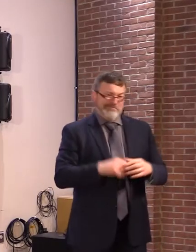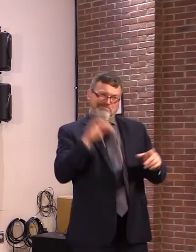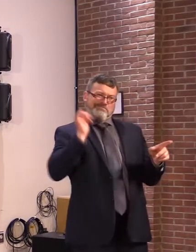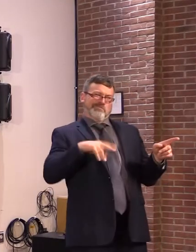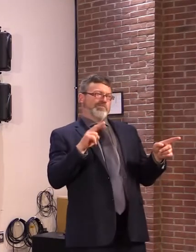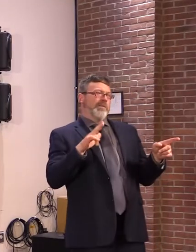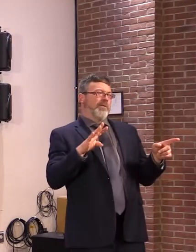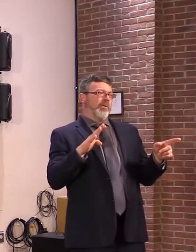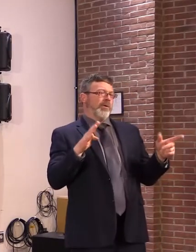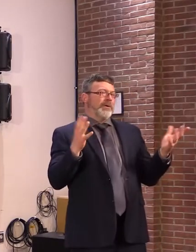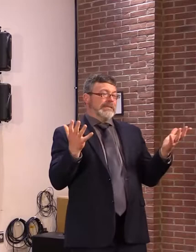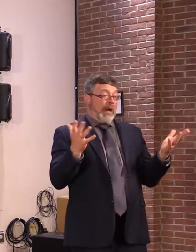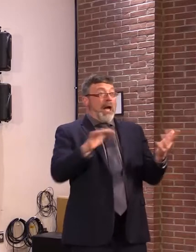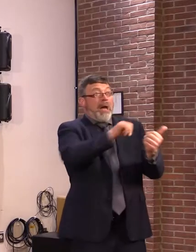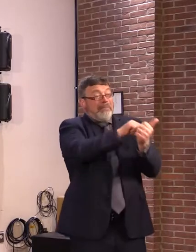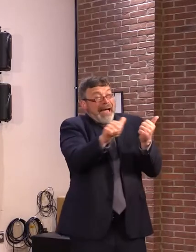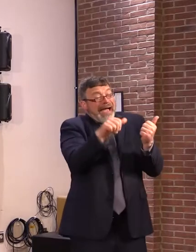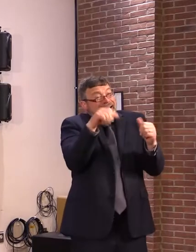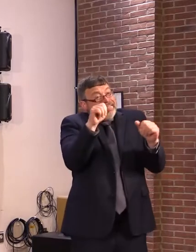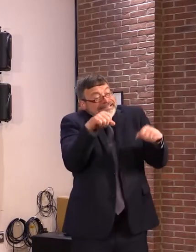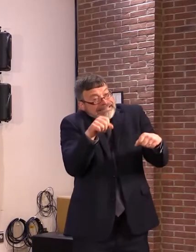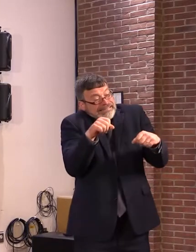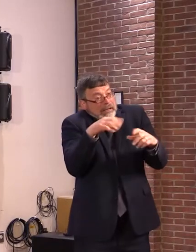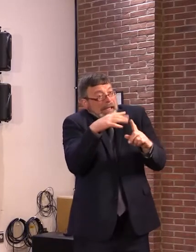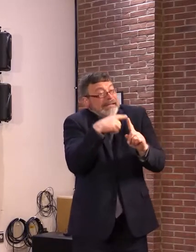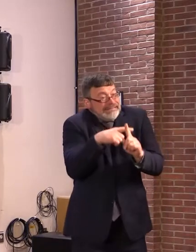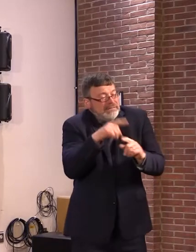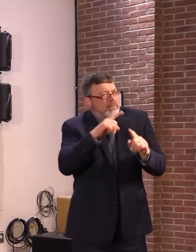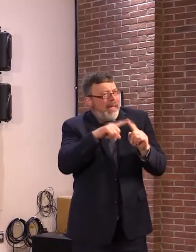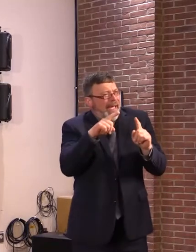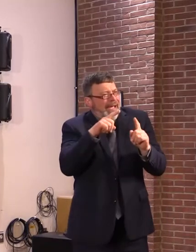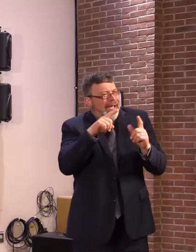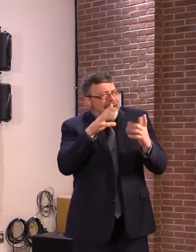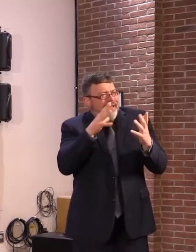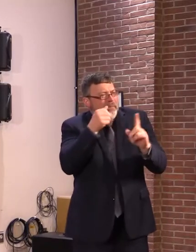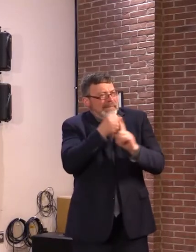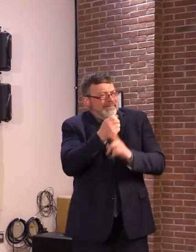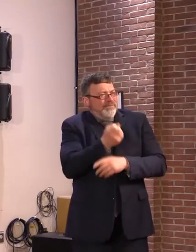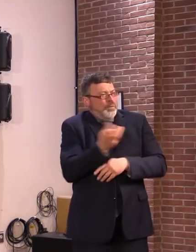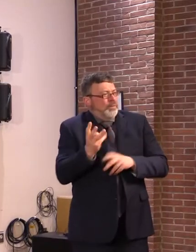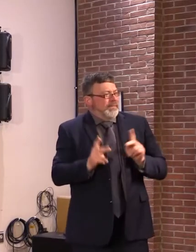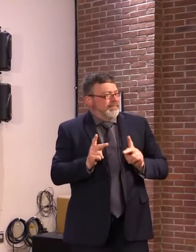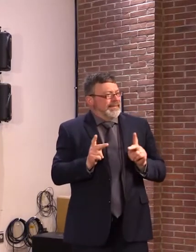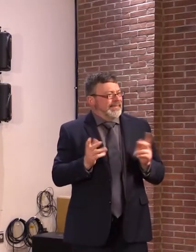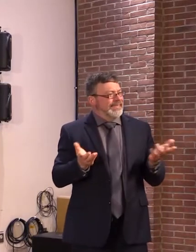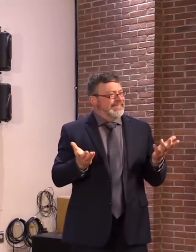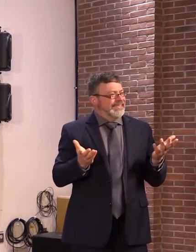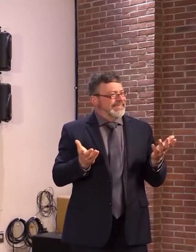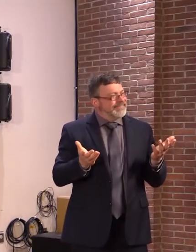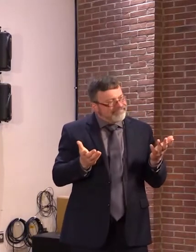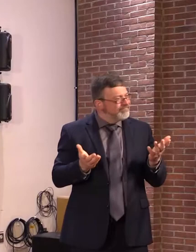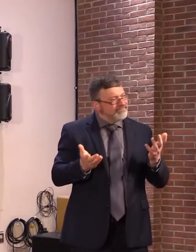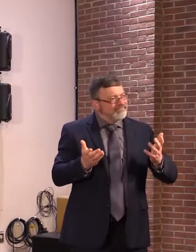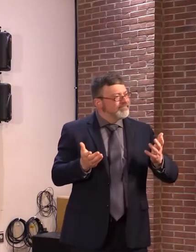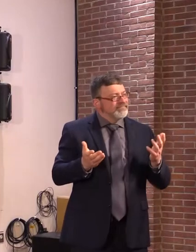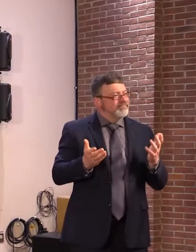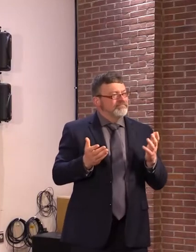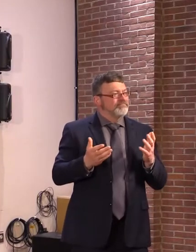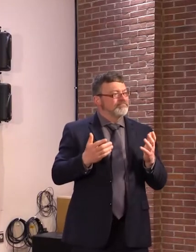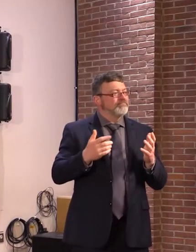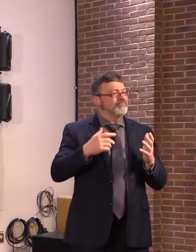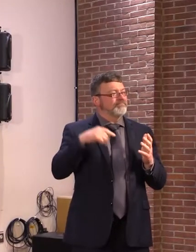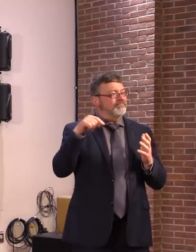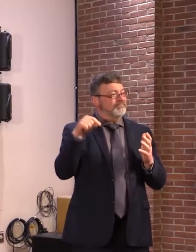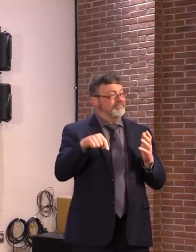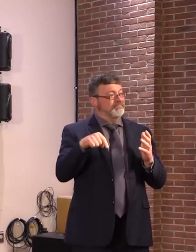becoming, coming to the governor's desk, it goes on to increase Act 250 jurisdiction. So instead of meeting us where we